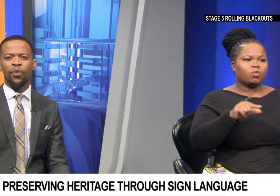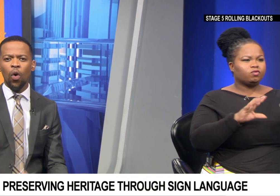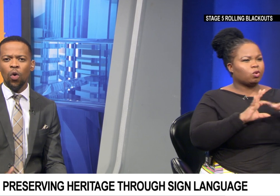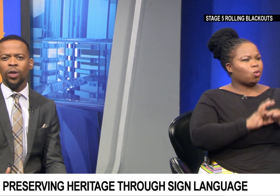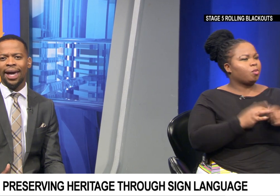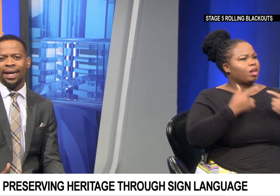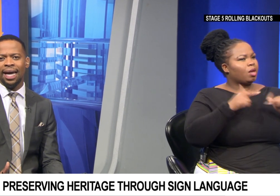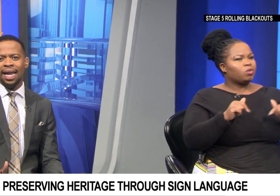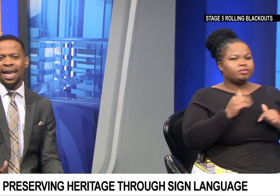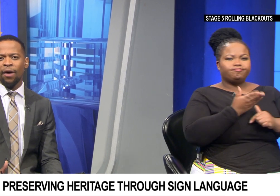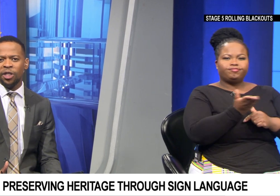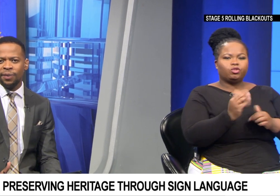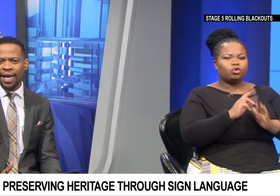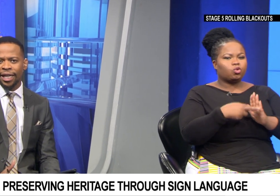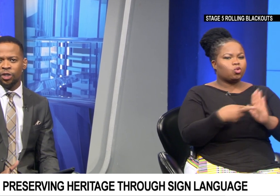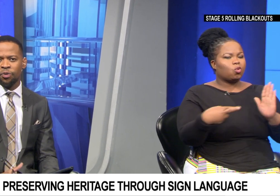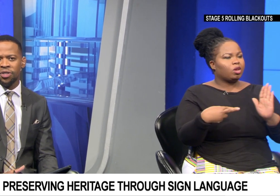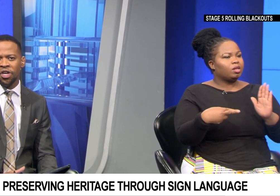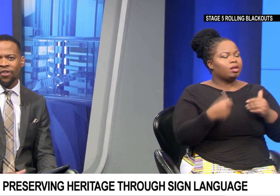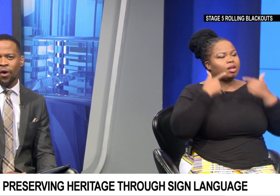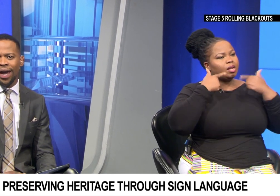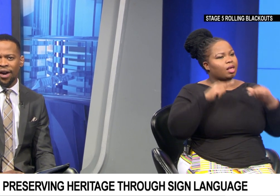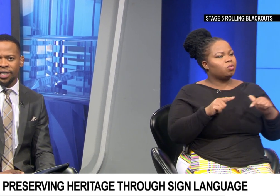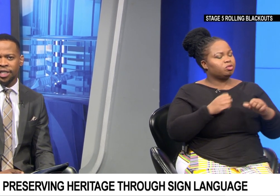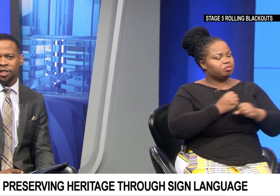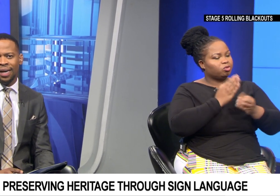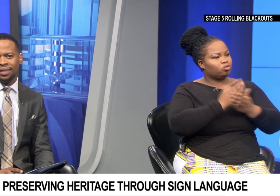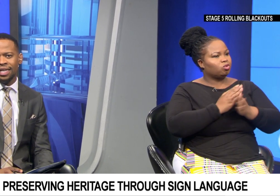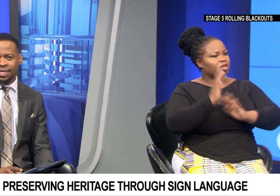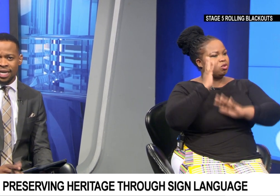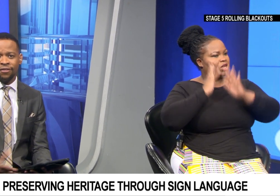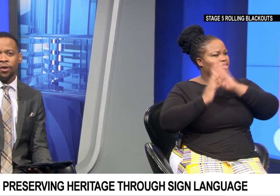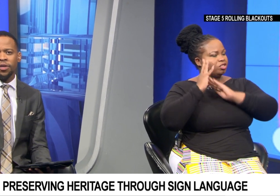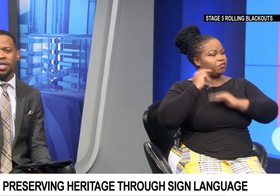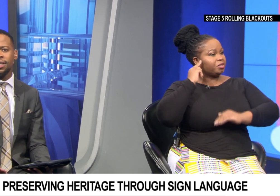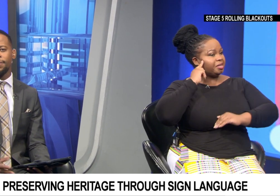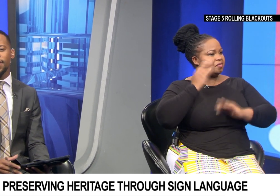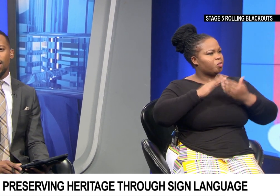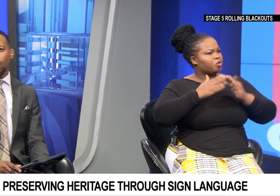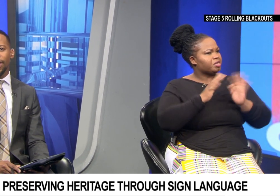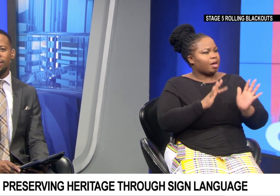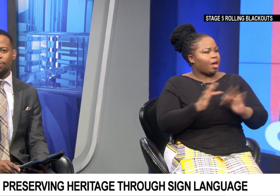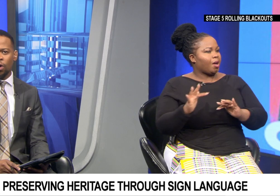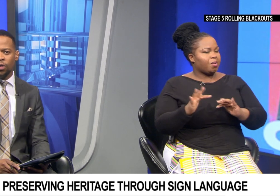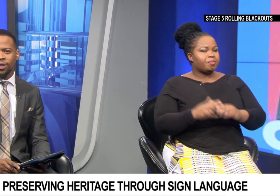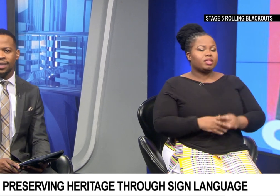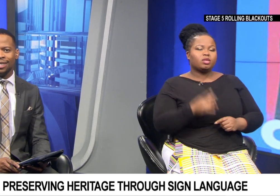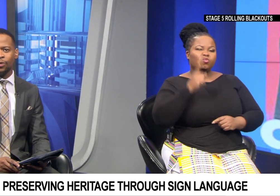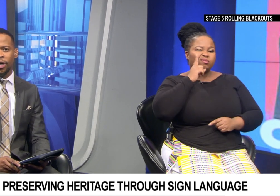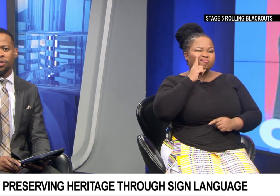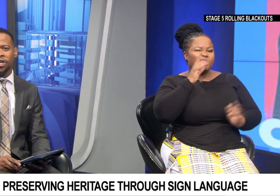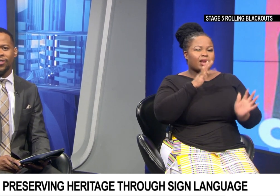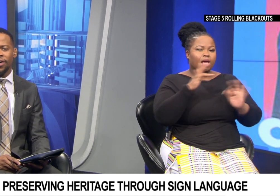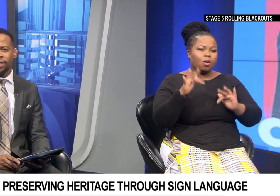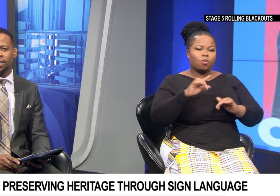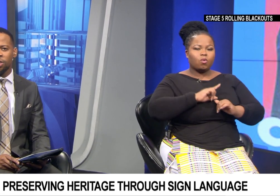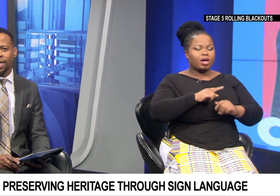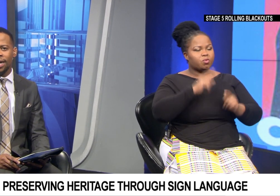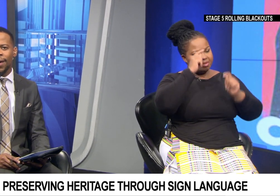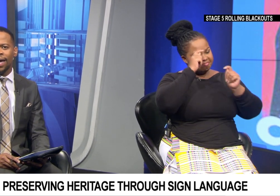role can language play to preserve our heritage amongst the deaf community? We explore this as we observe Heritage Day by